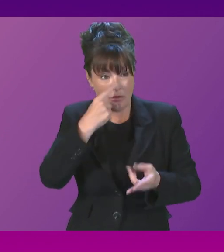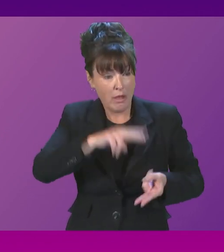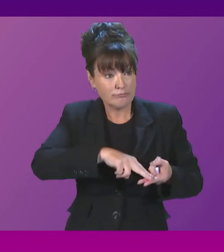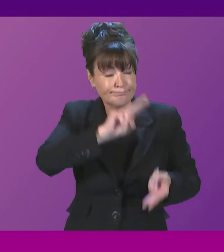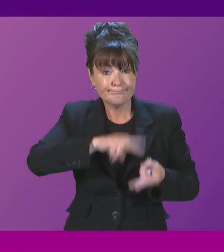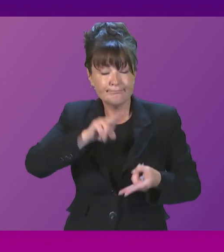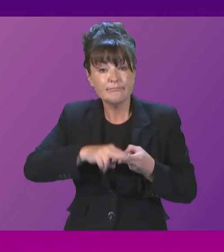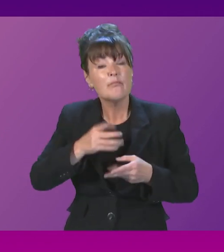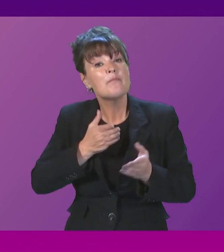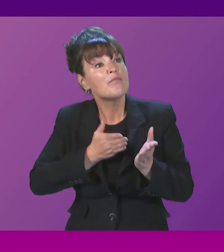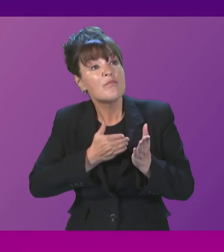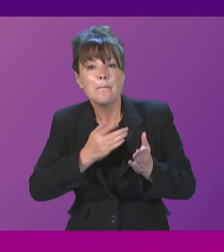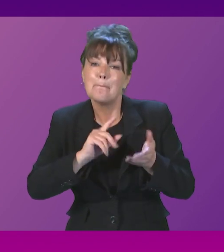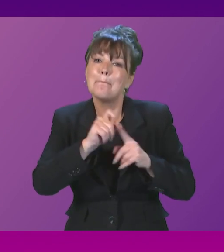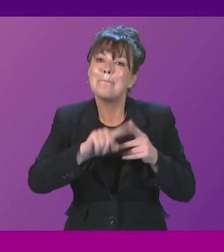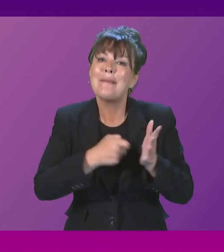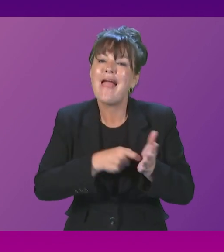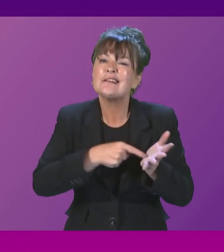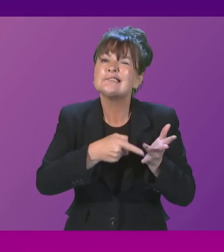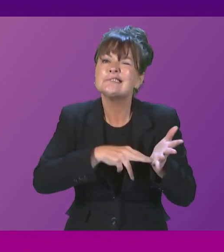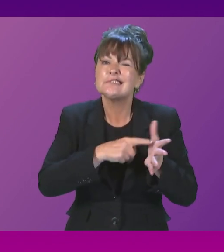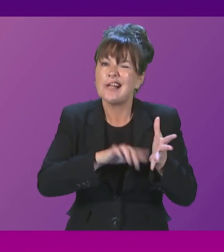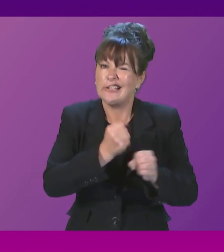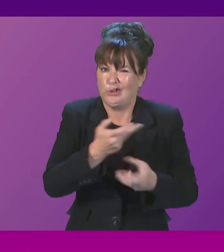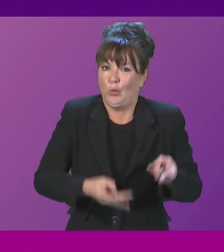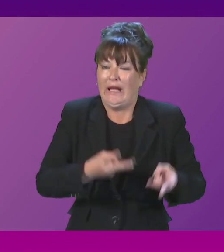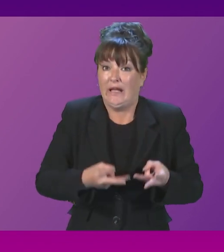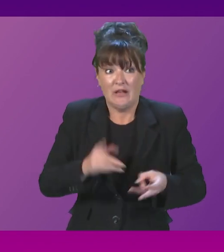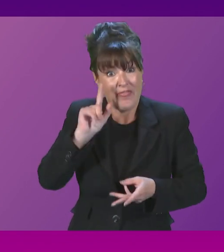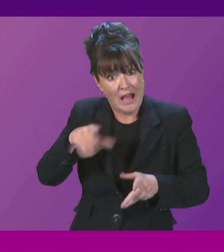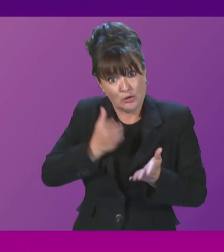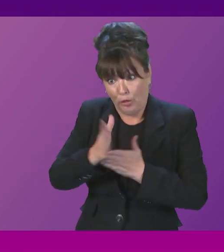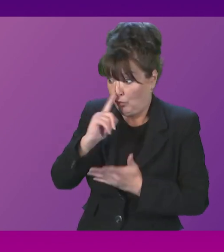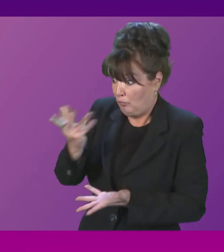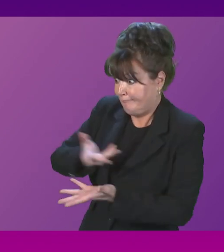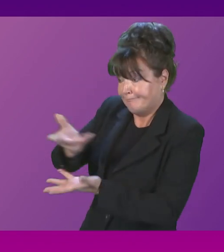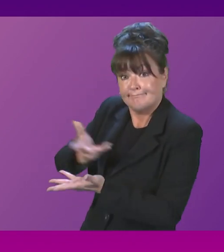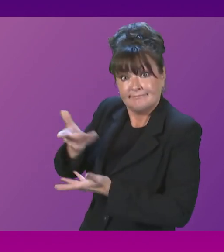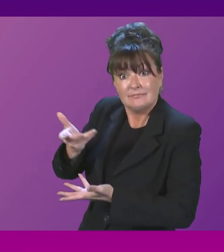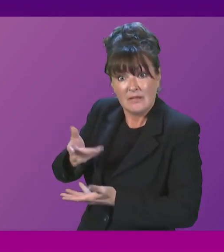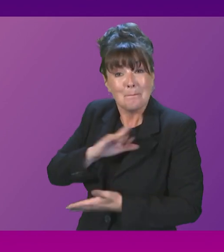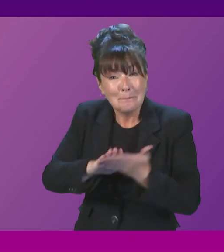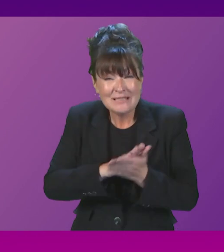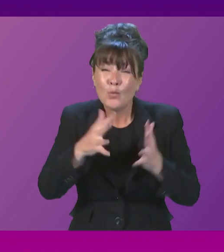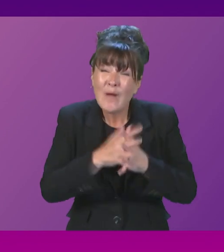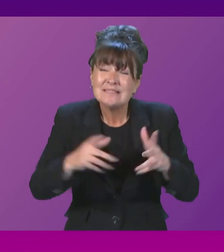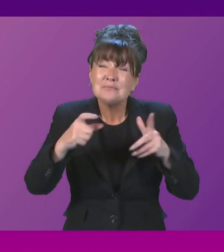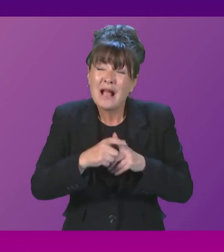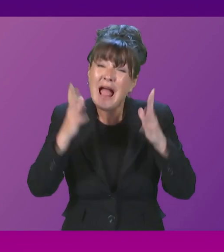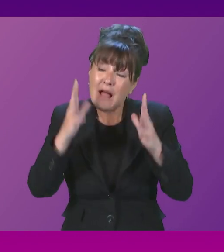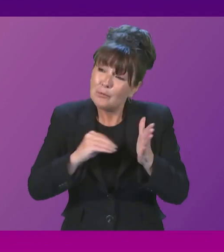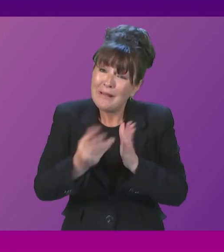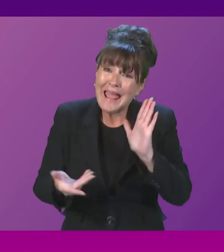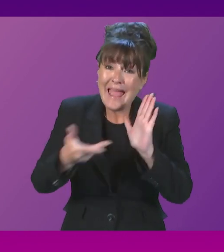tonnage as a result of the order following discussion with Revenue Scotland. This will cost Western Bartonshire council 1.5